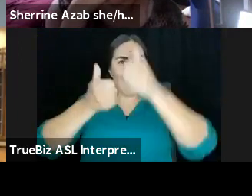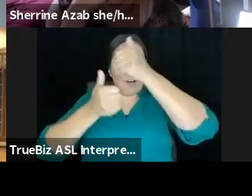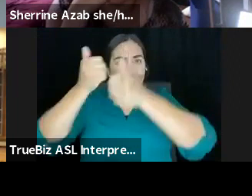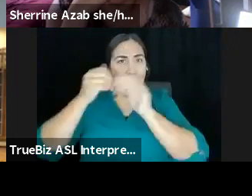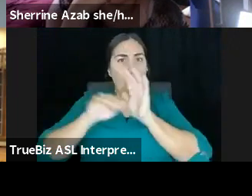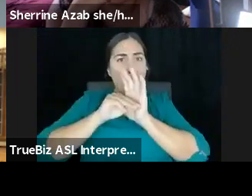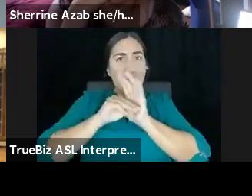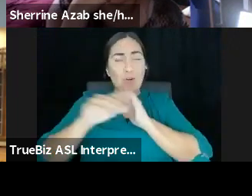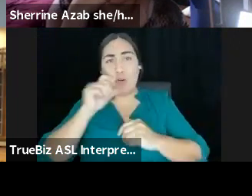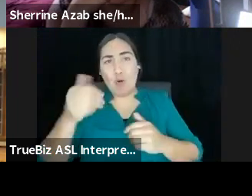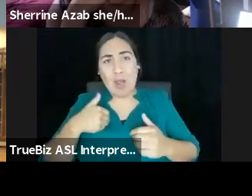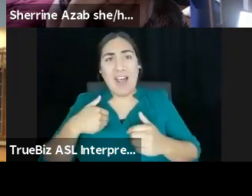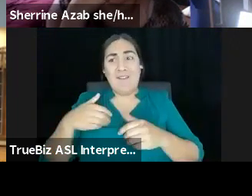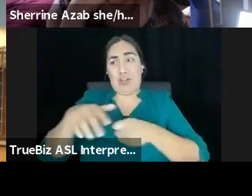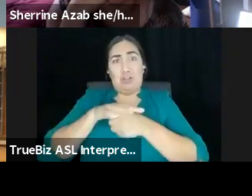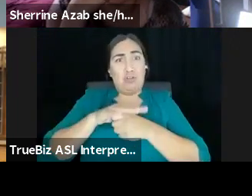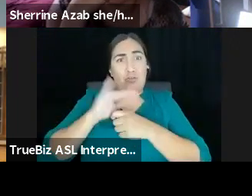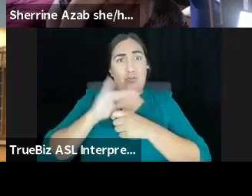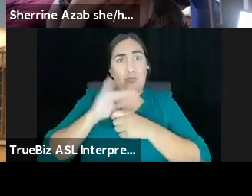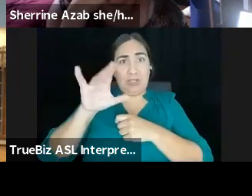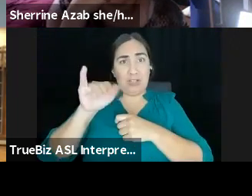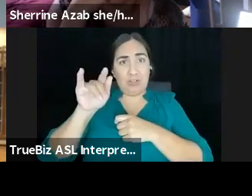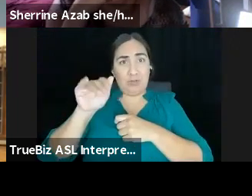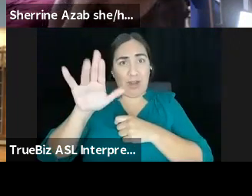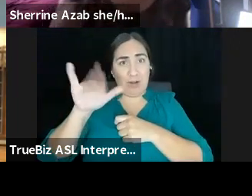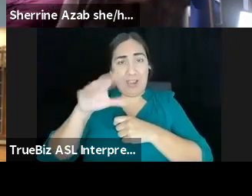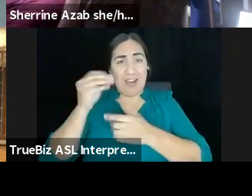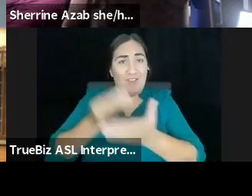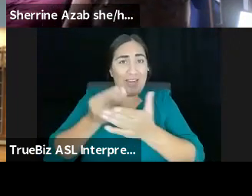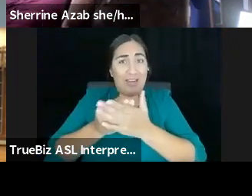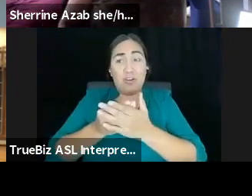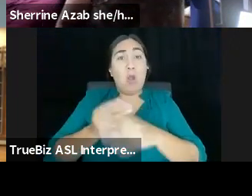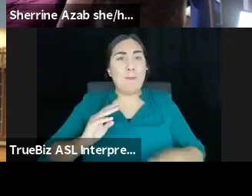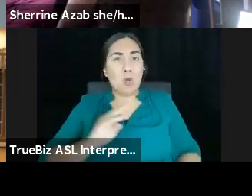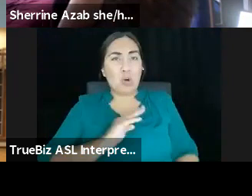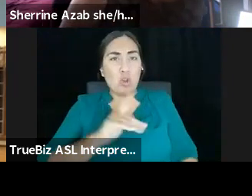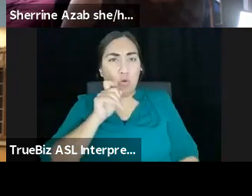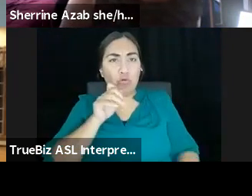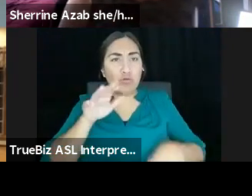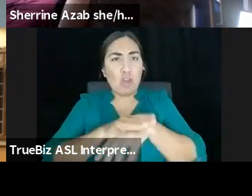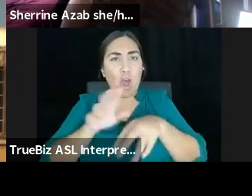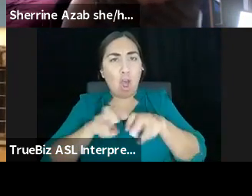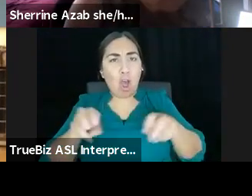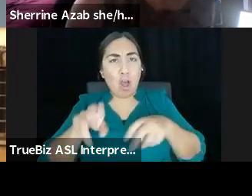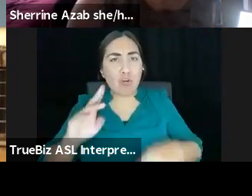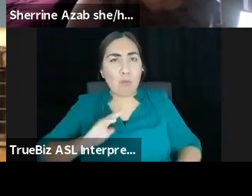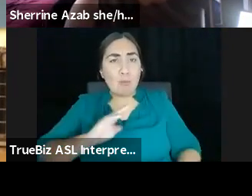and the financial responsibility, the board, who's on your board. Well, I don't know about y'all, but lots of boys I've seen